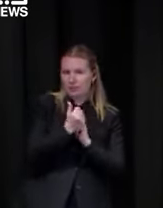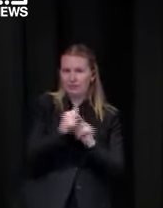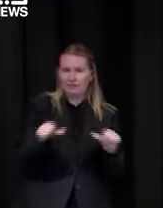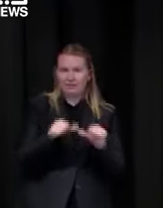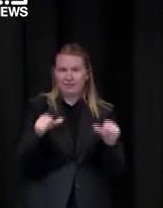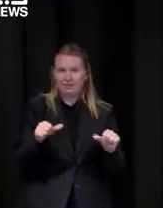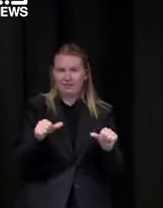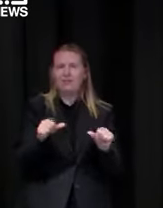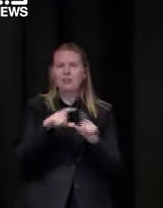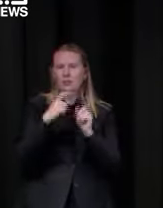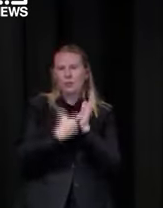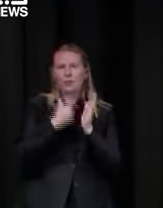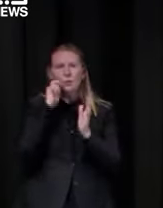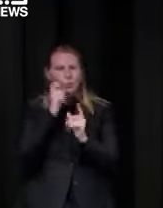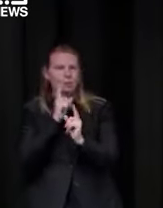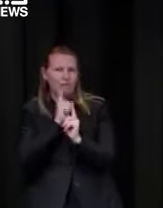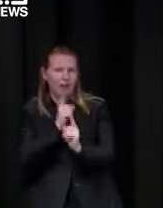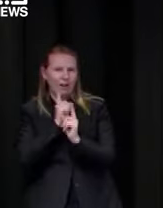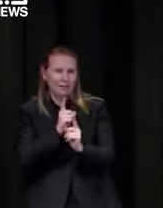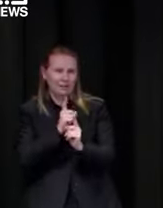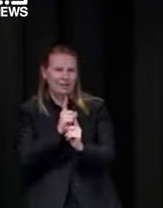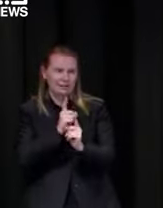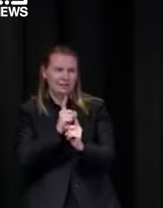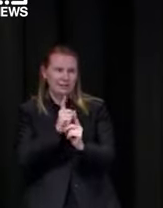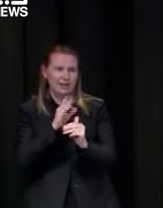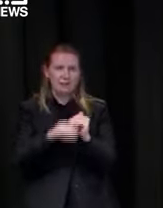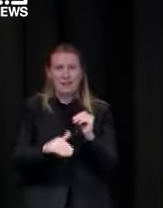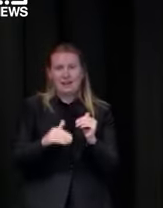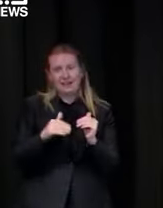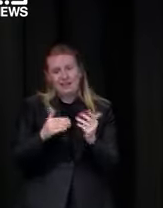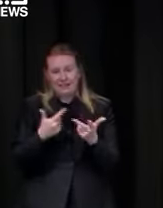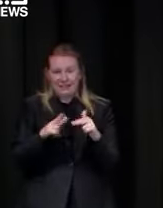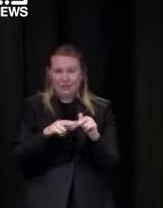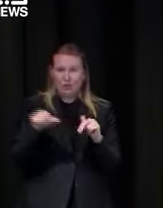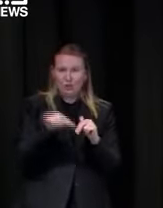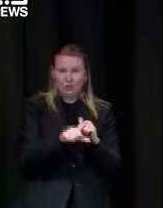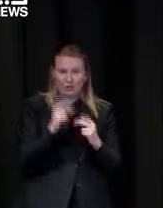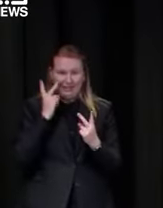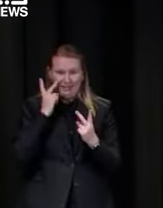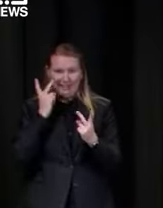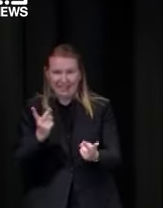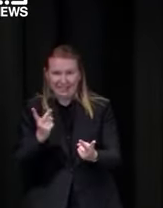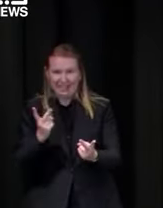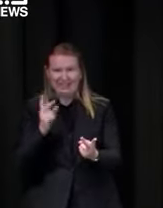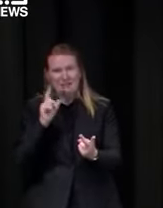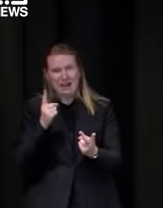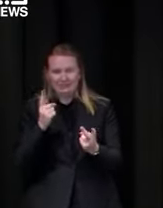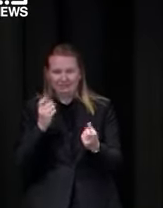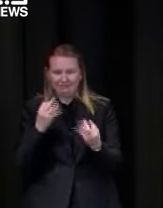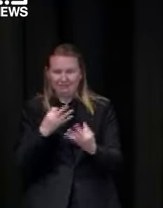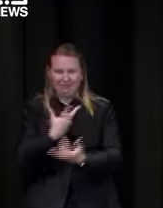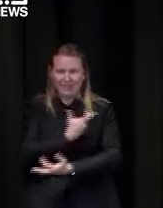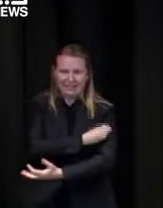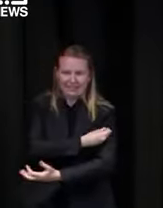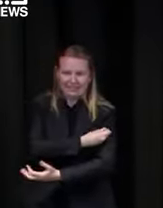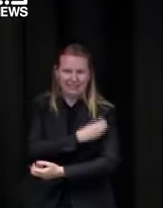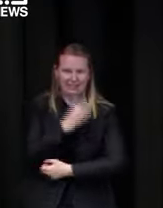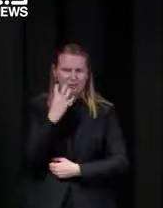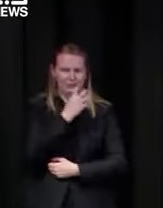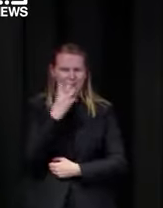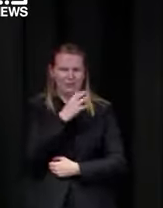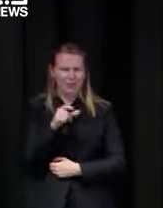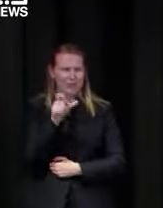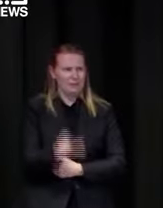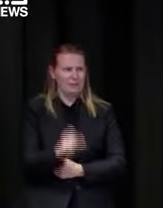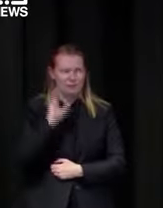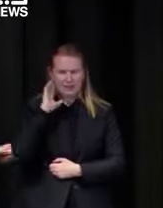advice from their doctor about whether they should be in some of these sort of environments given that they can't be protected johnny i'm happy for barn to add to it sure